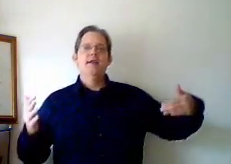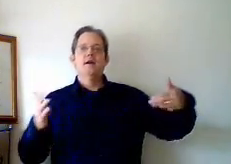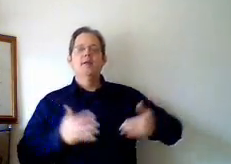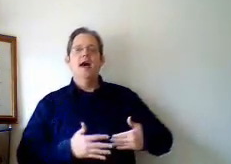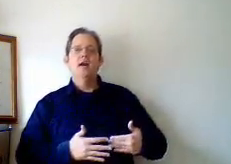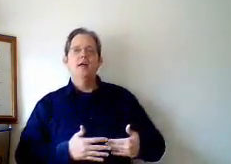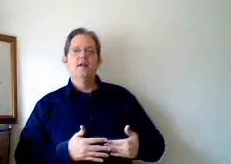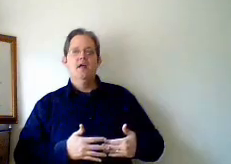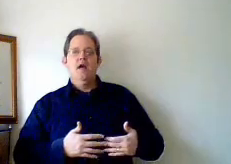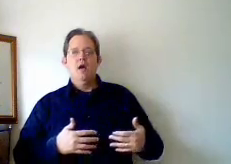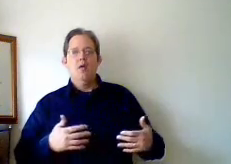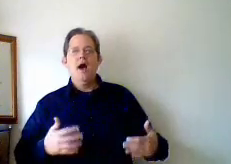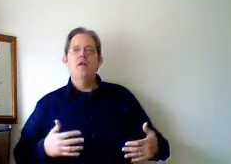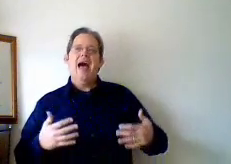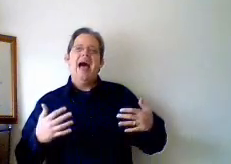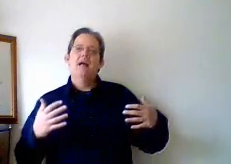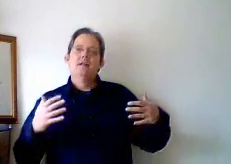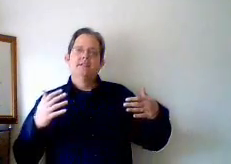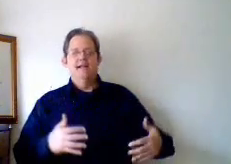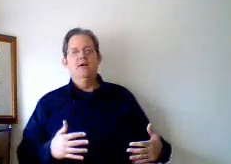in Dublin, Ireland around sales.